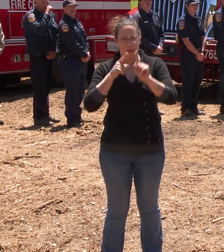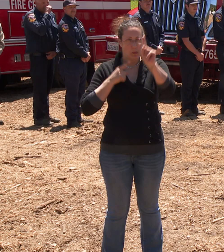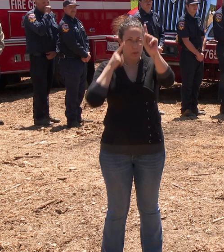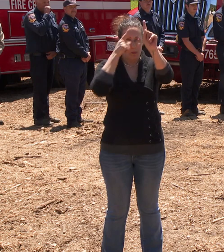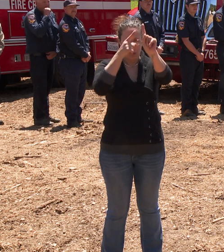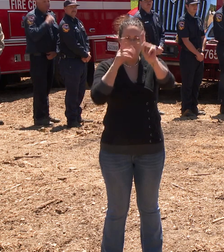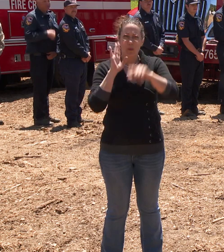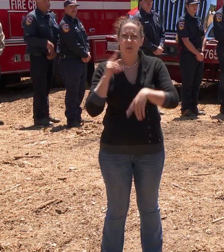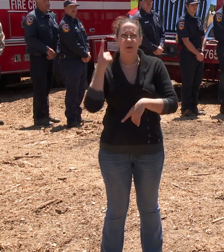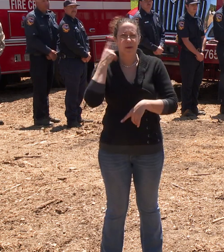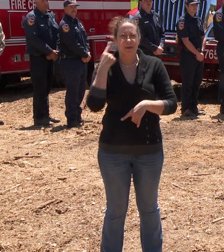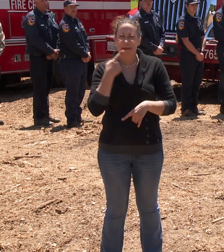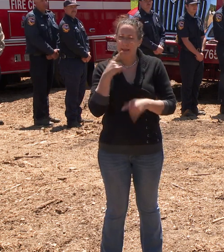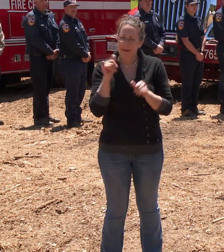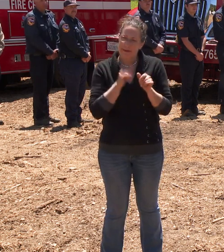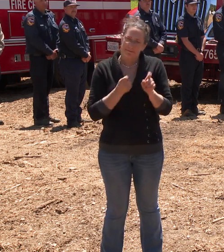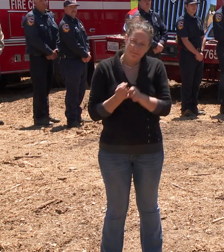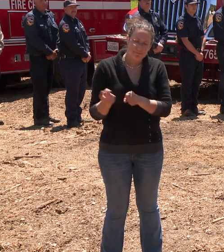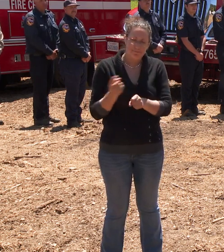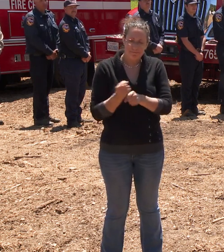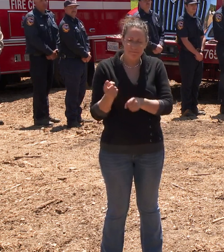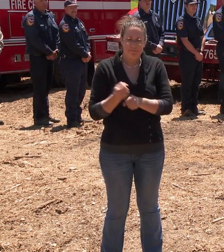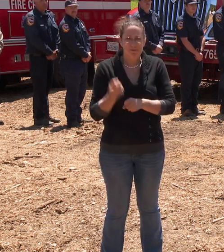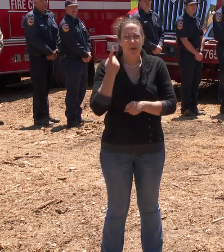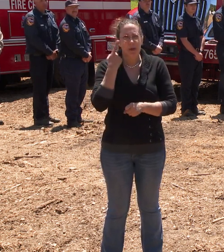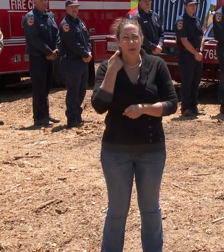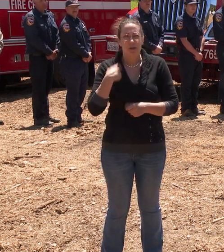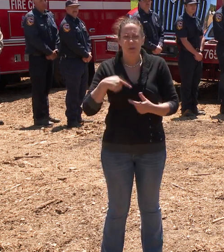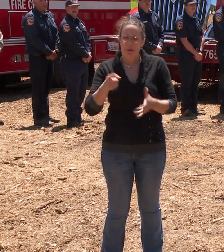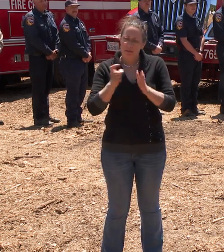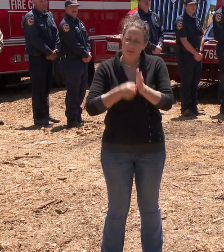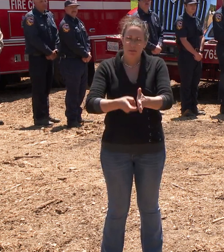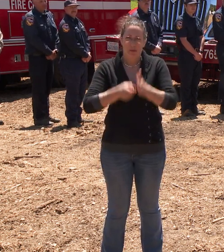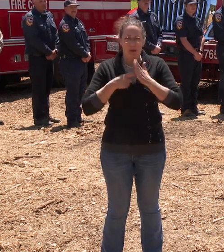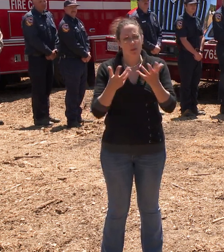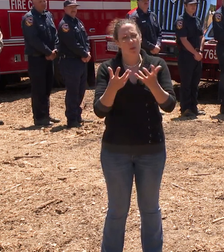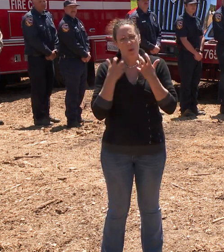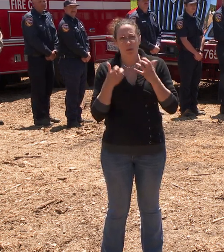us say this every year because it's how we must and want to operate.